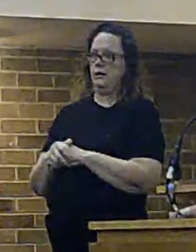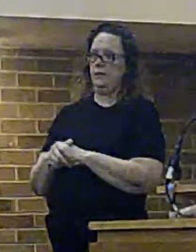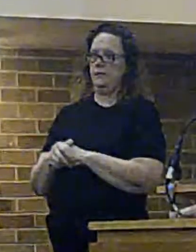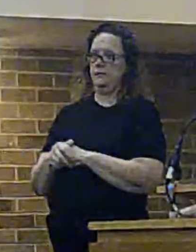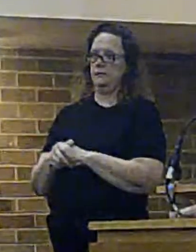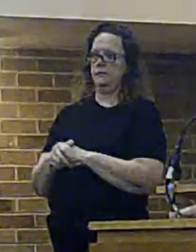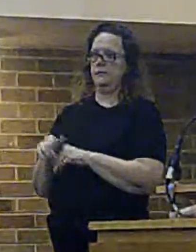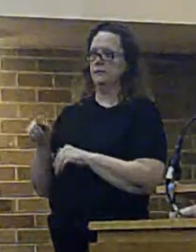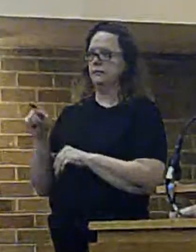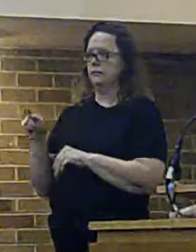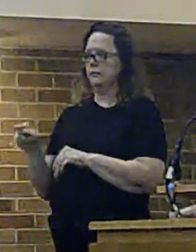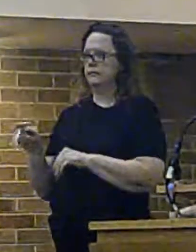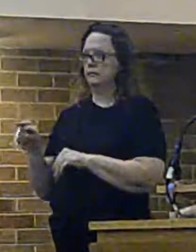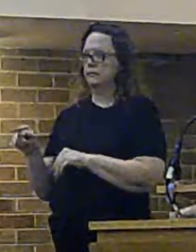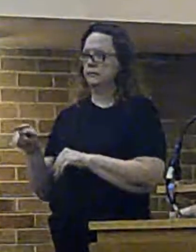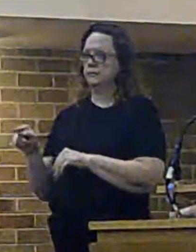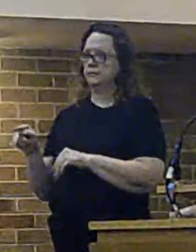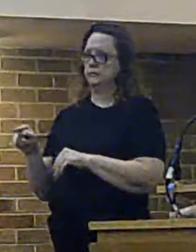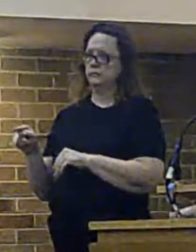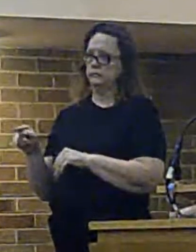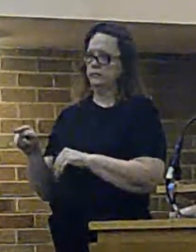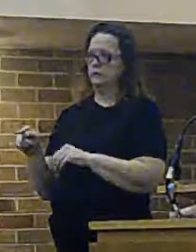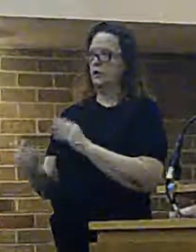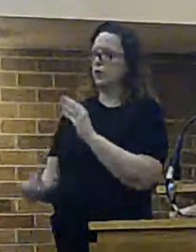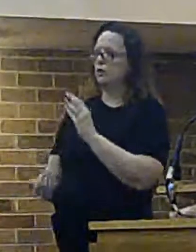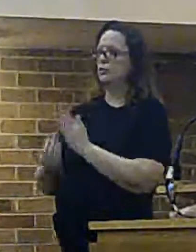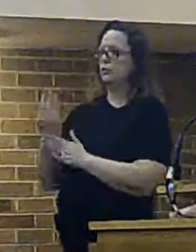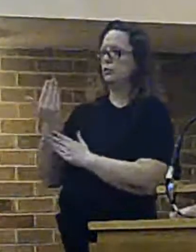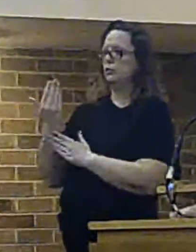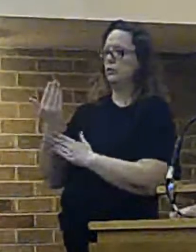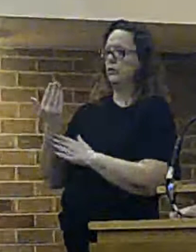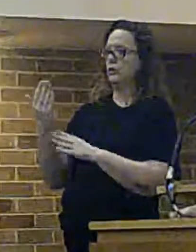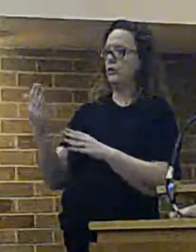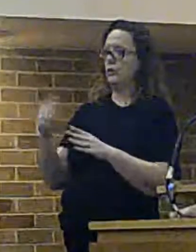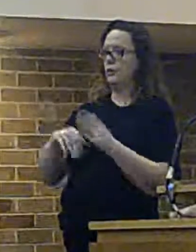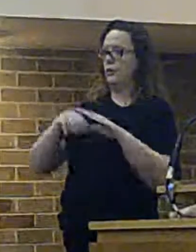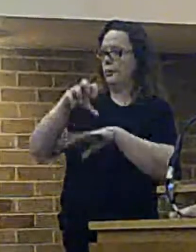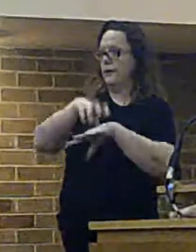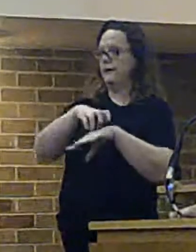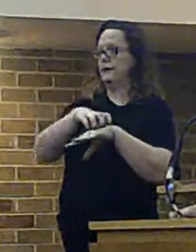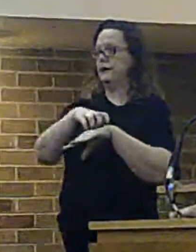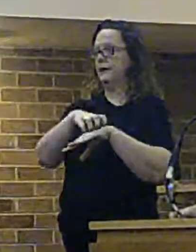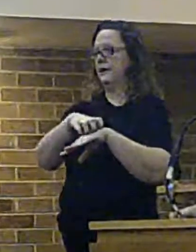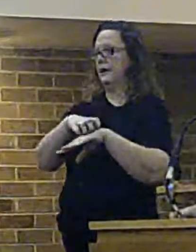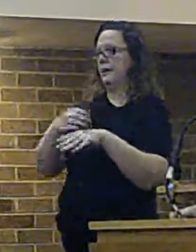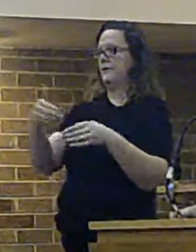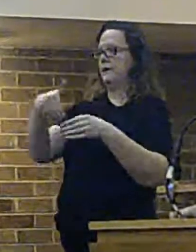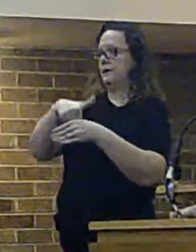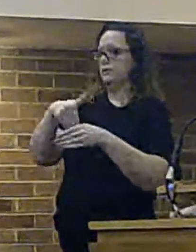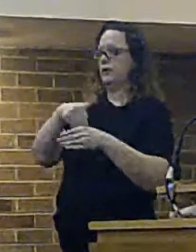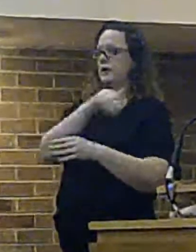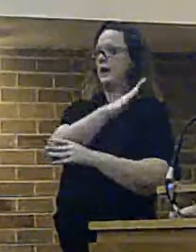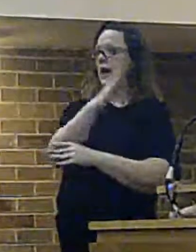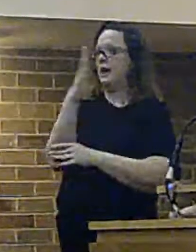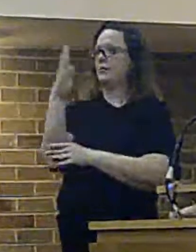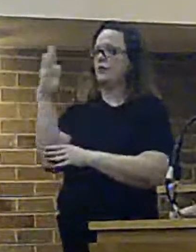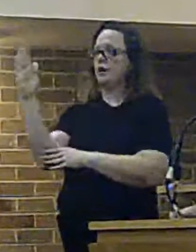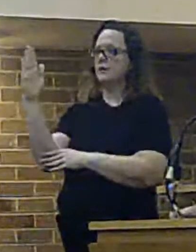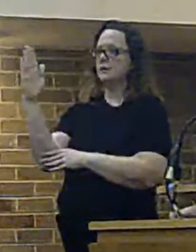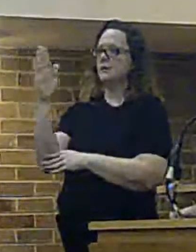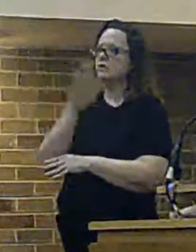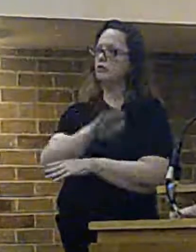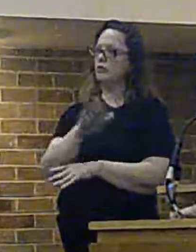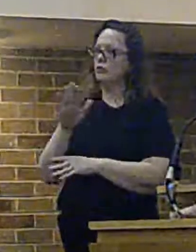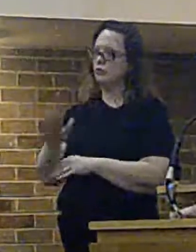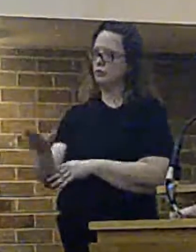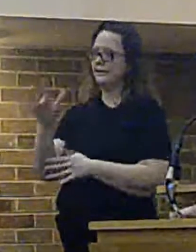is that their intention would be that any youth facility would have an integrated library and children's centre. And the plans, the indefinite